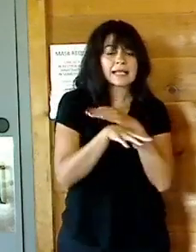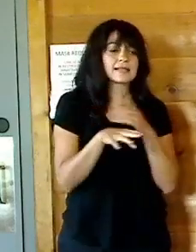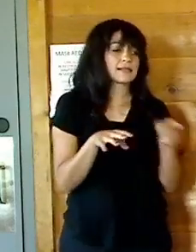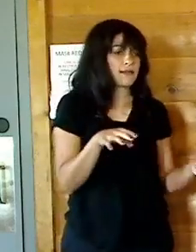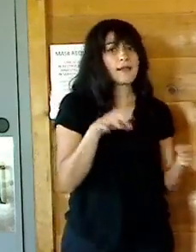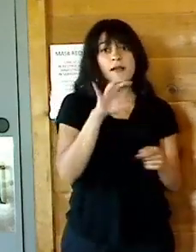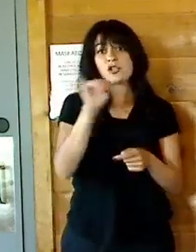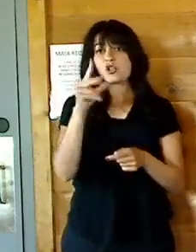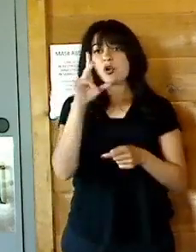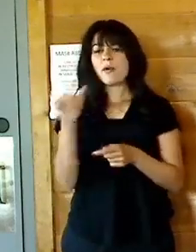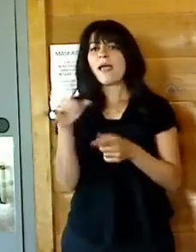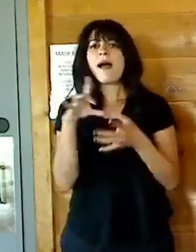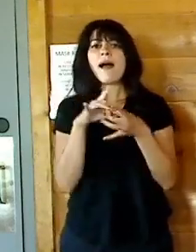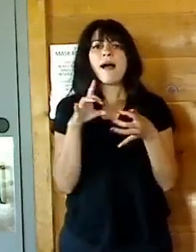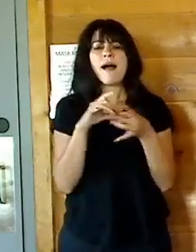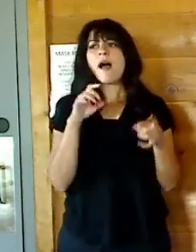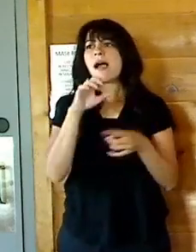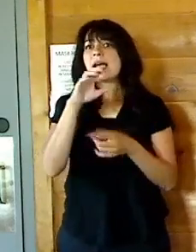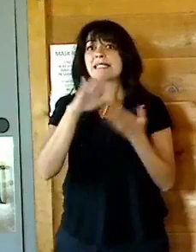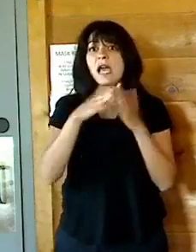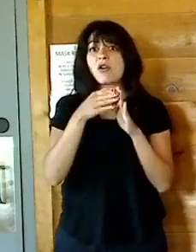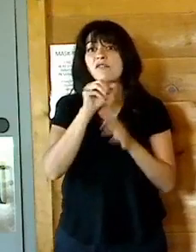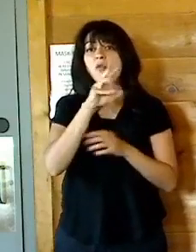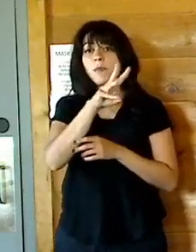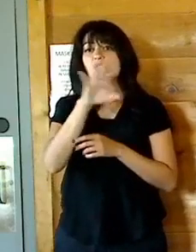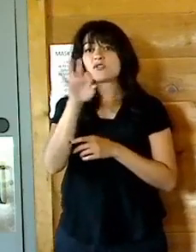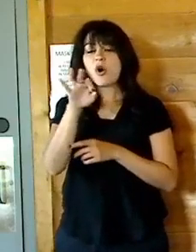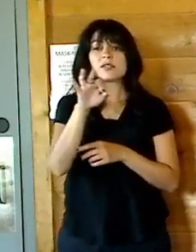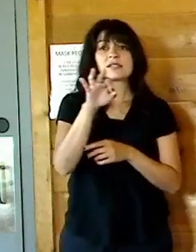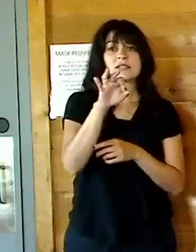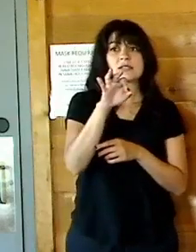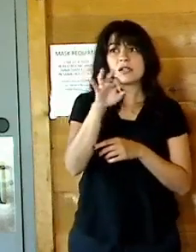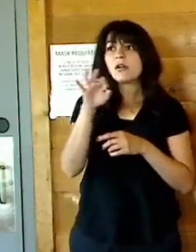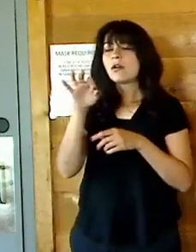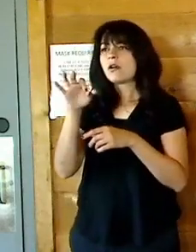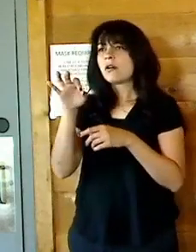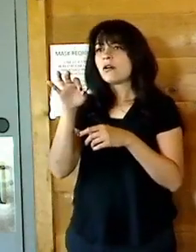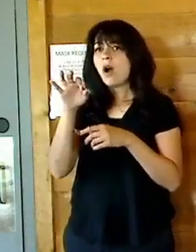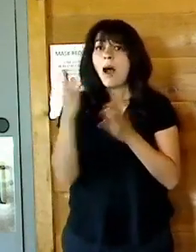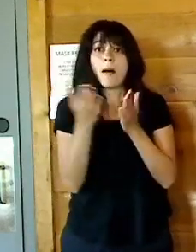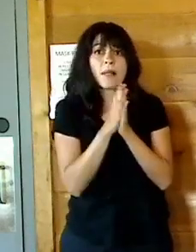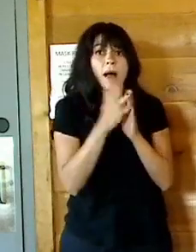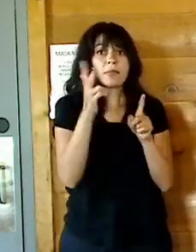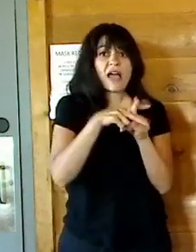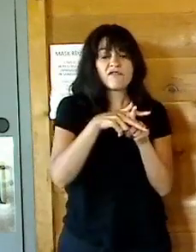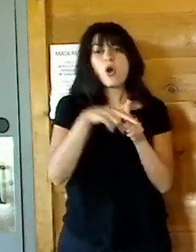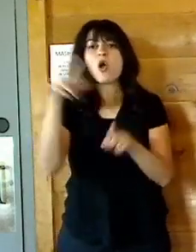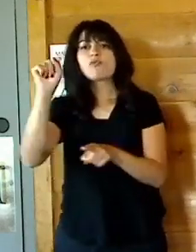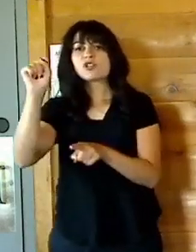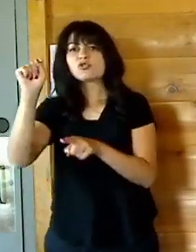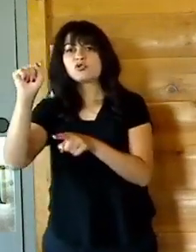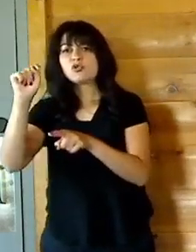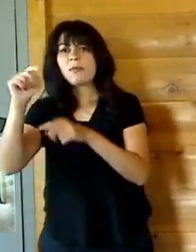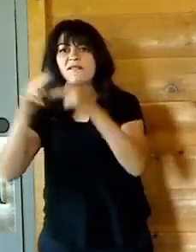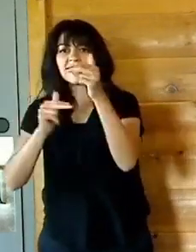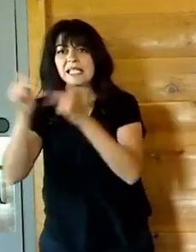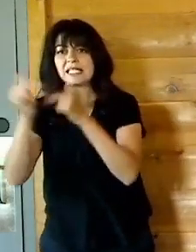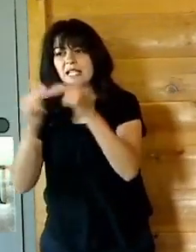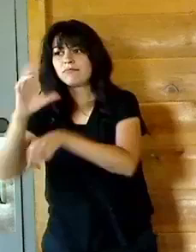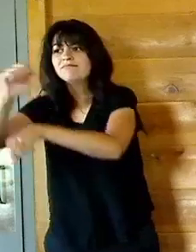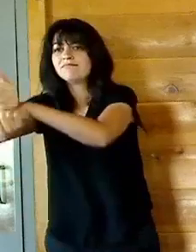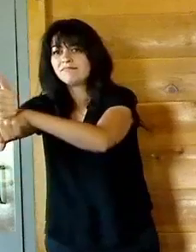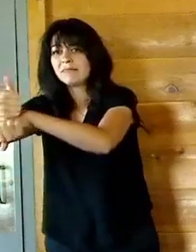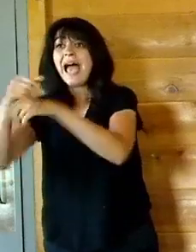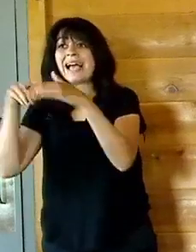that, the town of Wappinger just applied for it in Dutchess County, awarded a restroom facility to go in addition to this Challenger Field. Yeah. So we are very grateful.